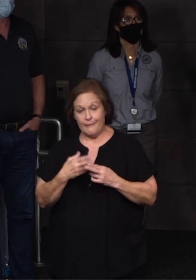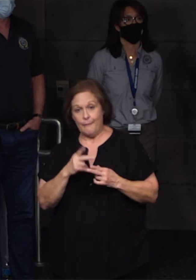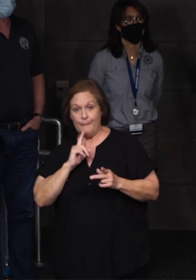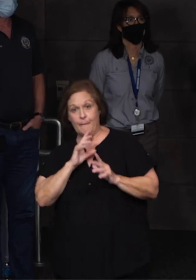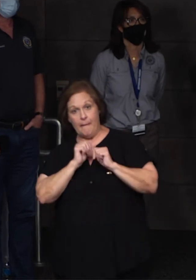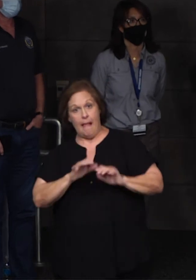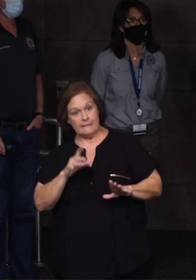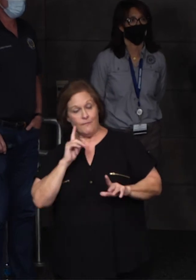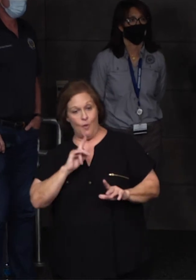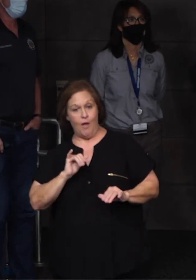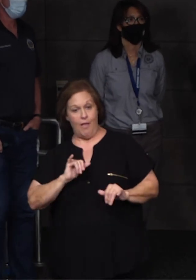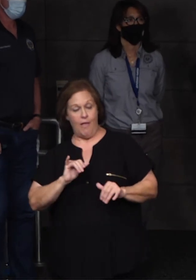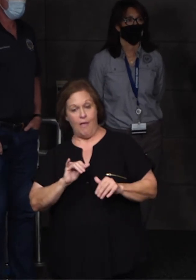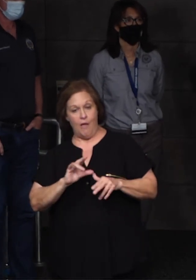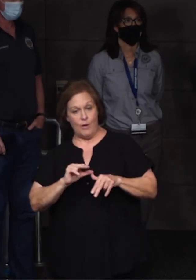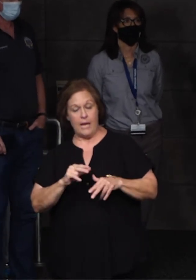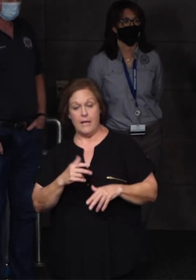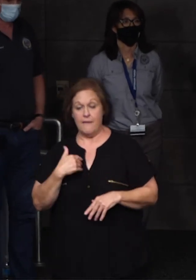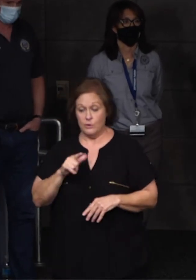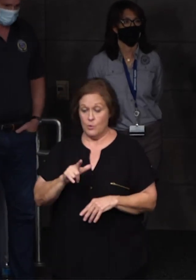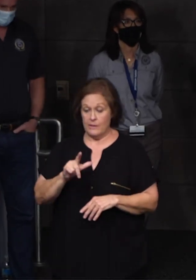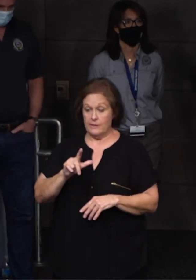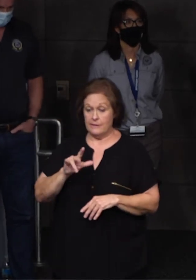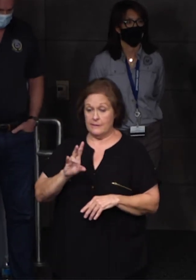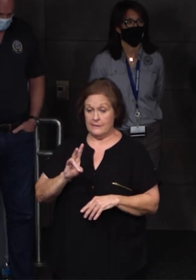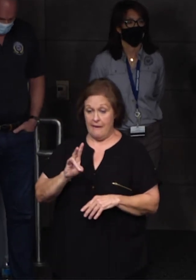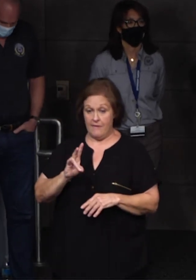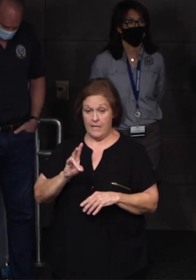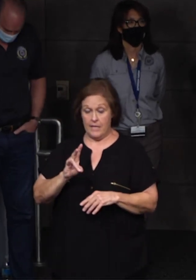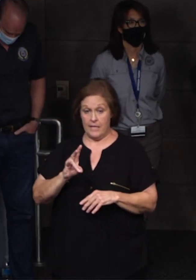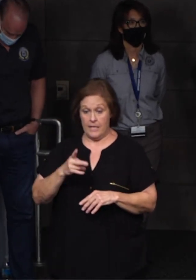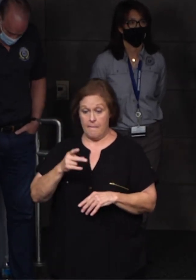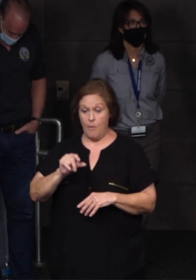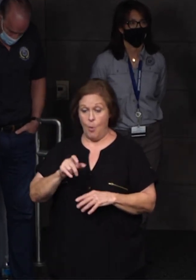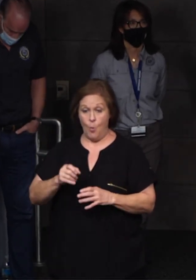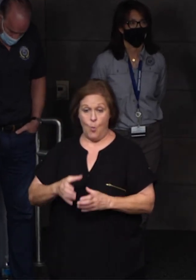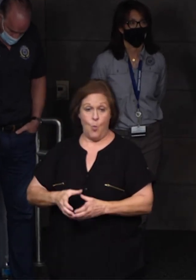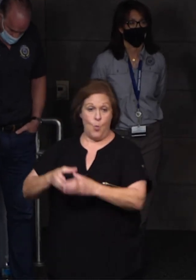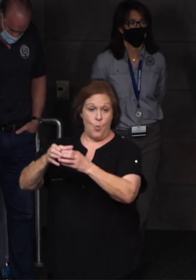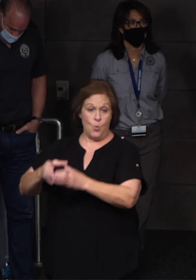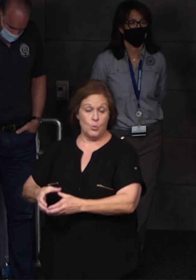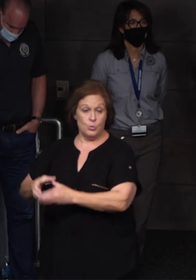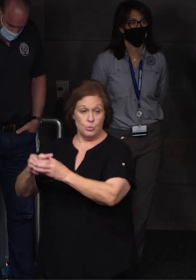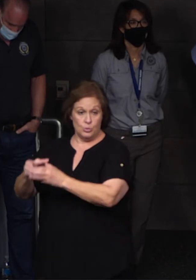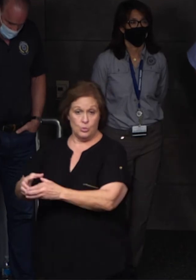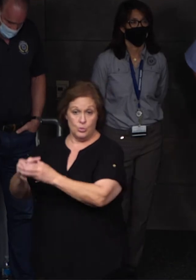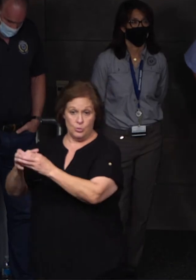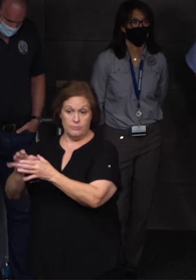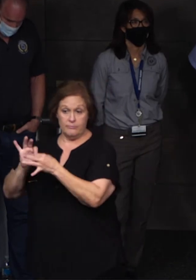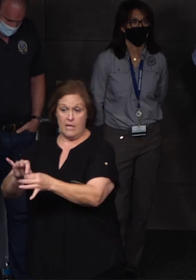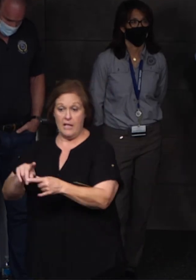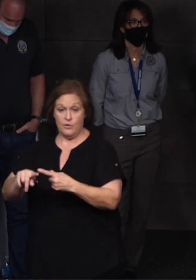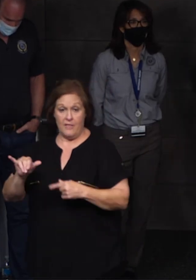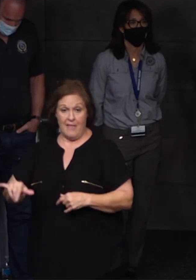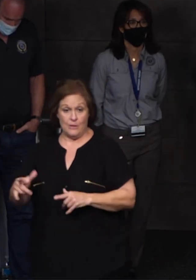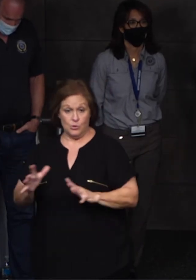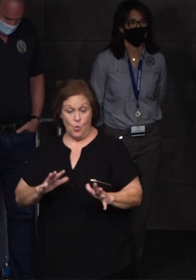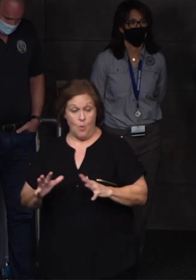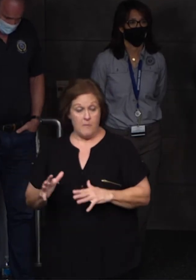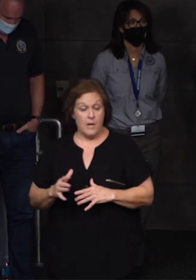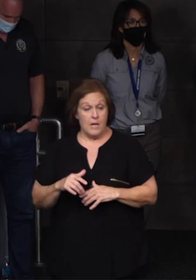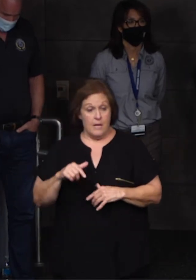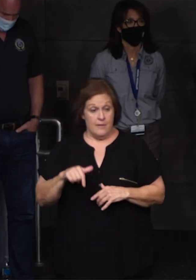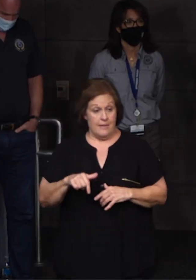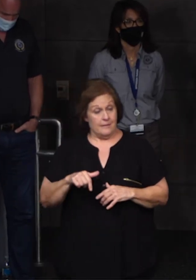for a hurricane. We had 2,700 poles across the whole region, you know, associated with that storm. Just with this